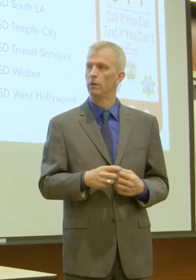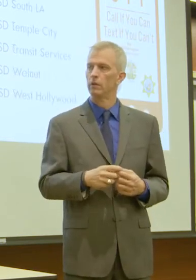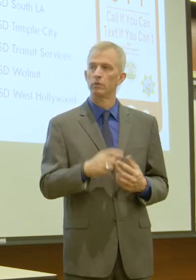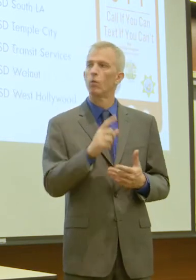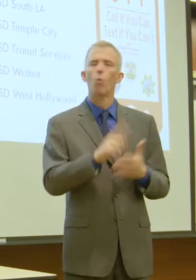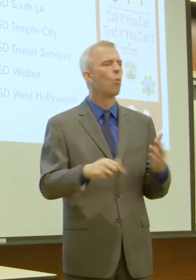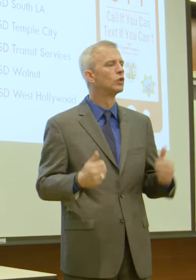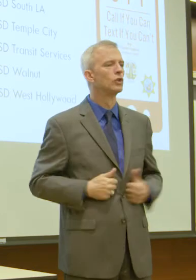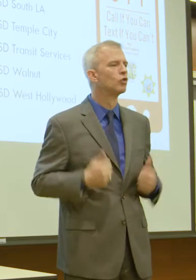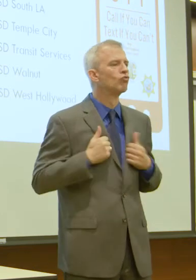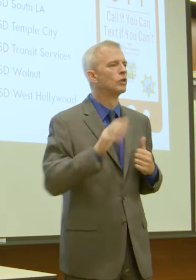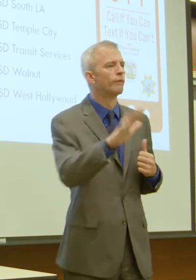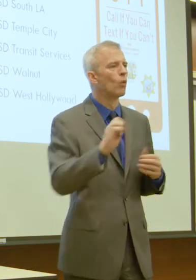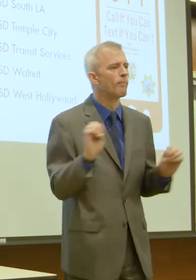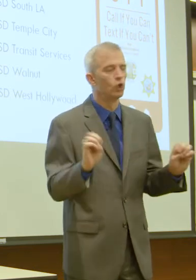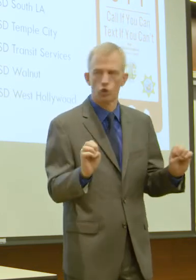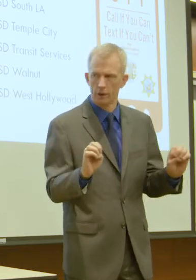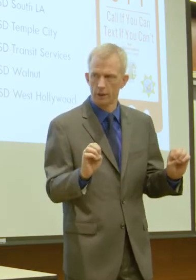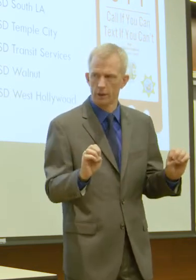what's the address of your emergency?